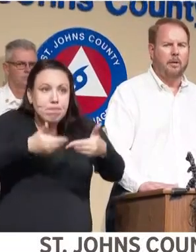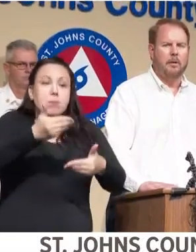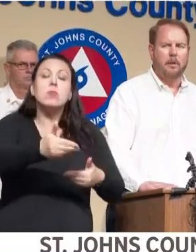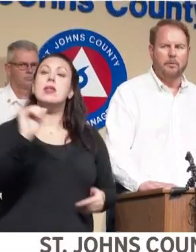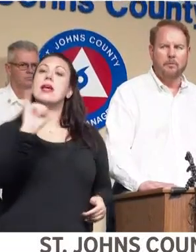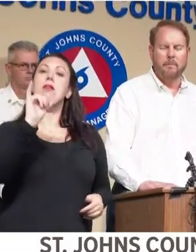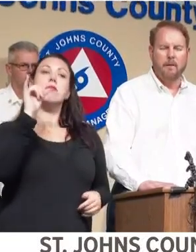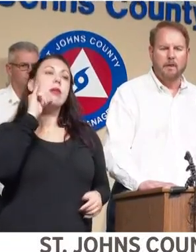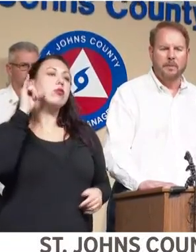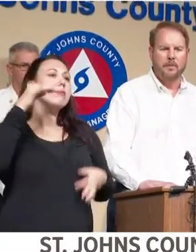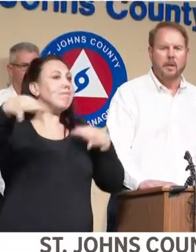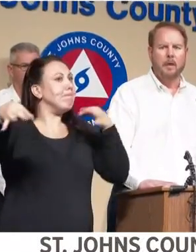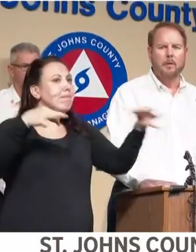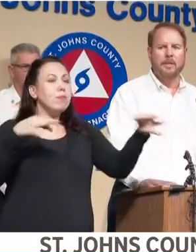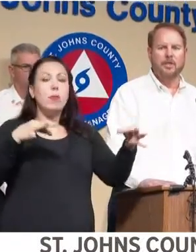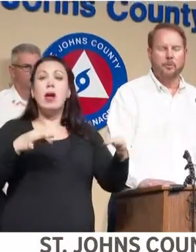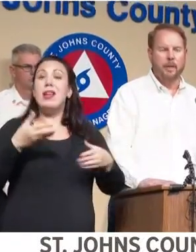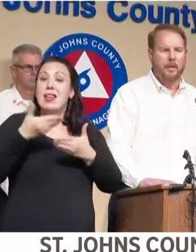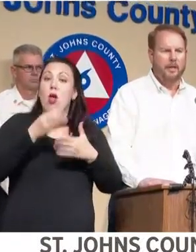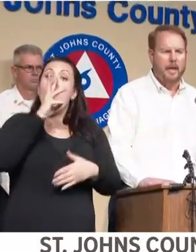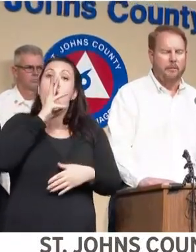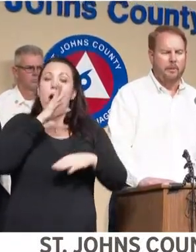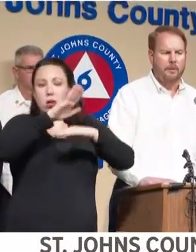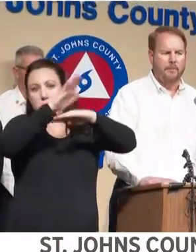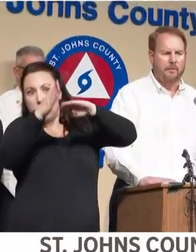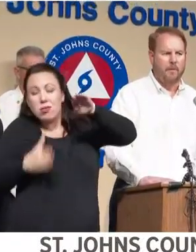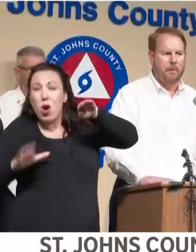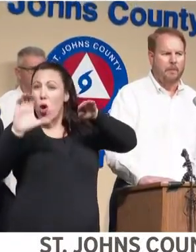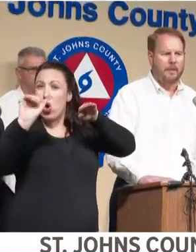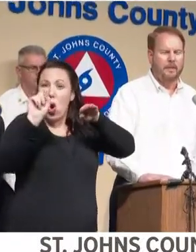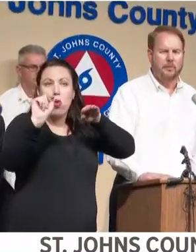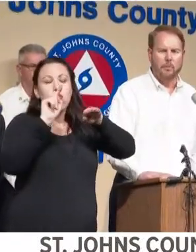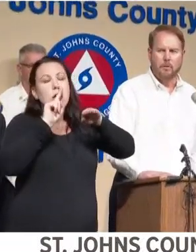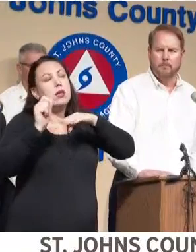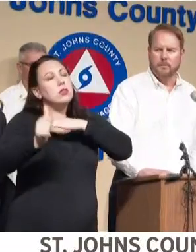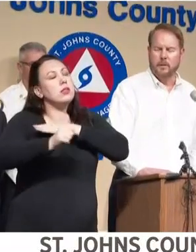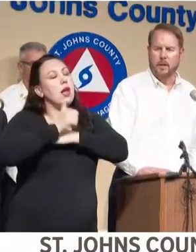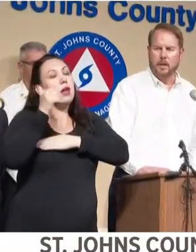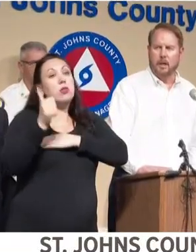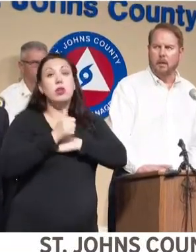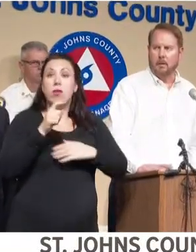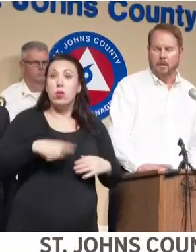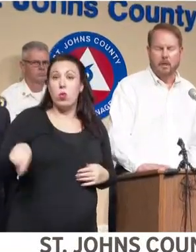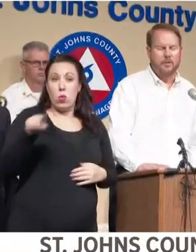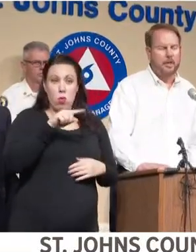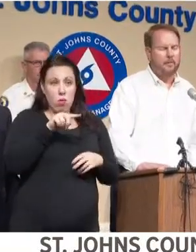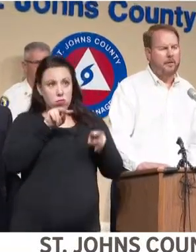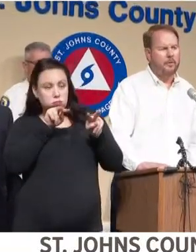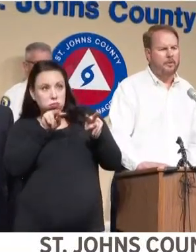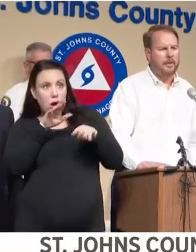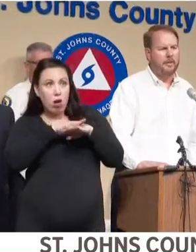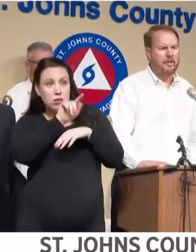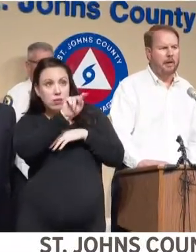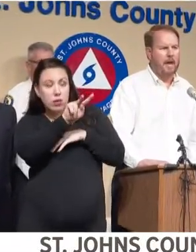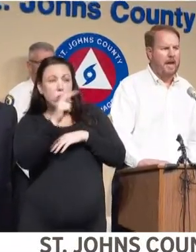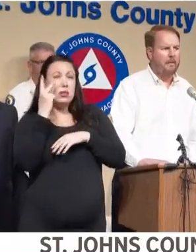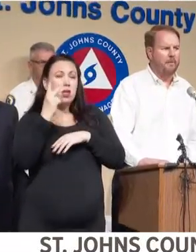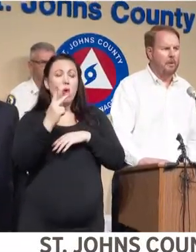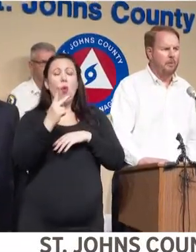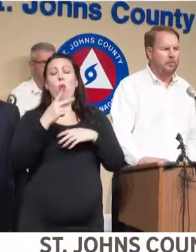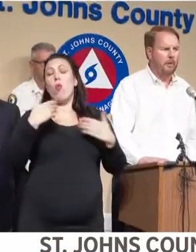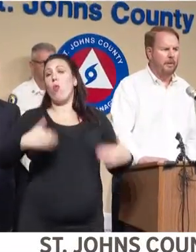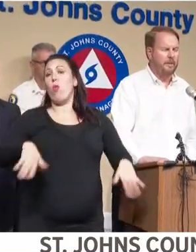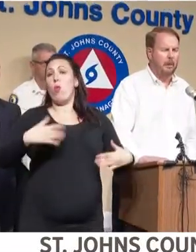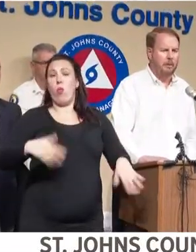yesterday, our coastal environments are extremely dangerous. If you're following these storms on TV, you're seeing just how